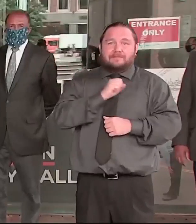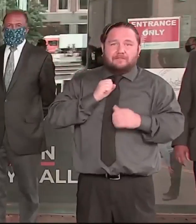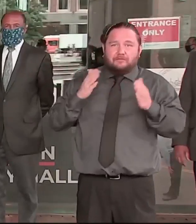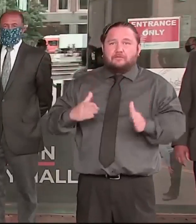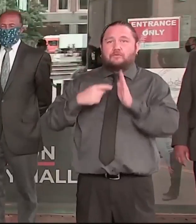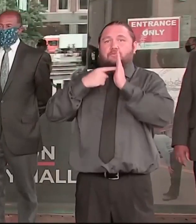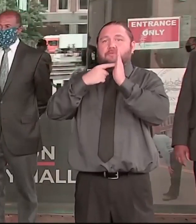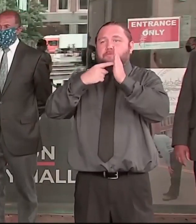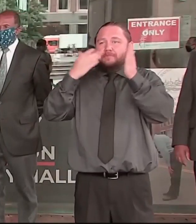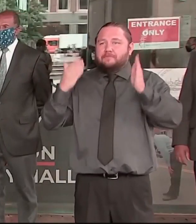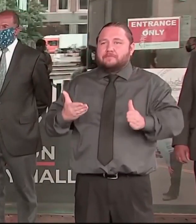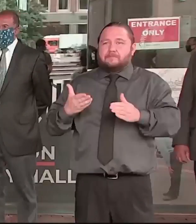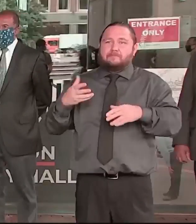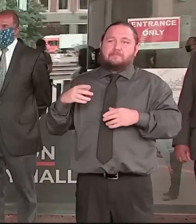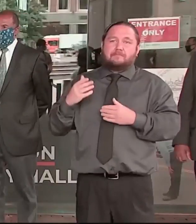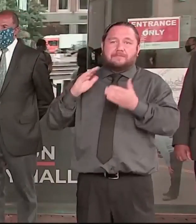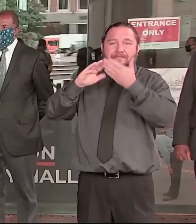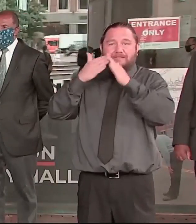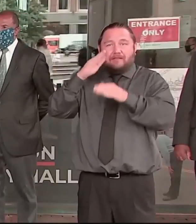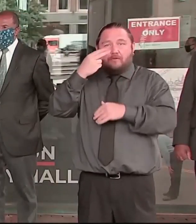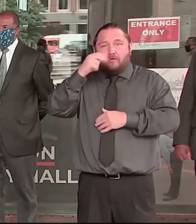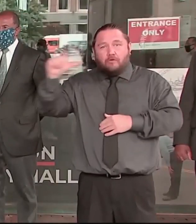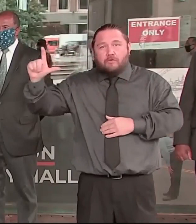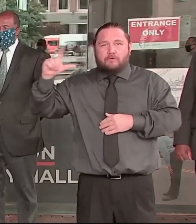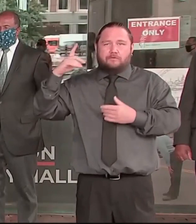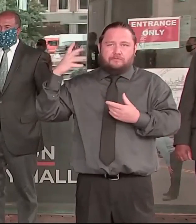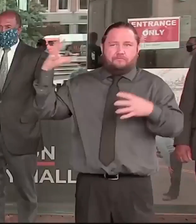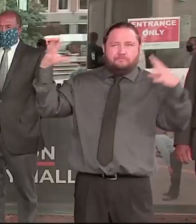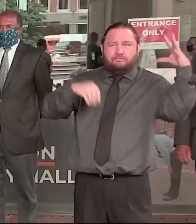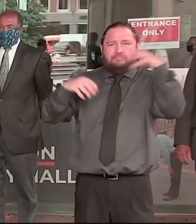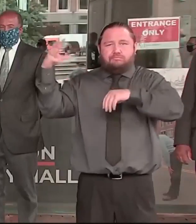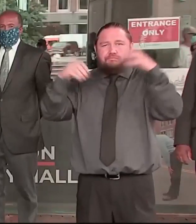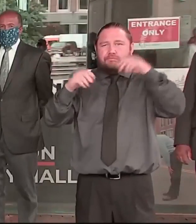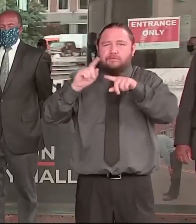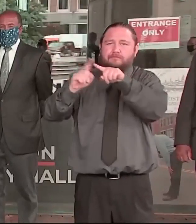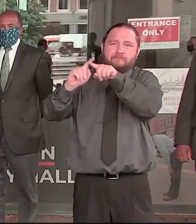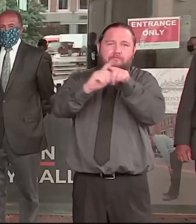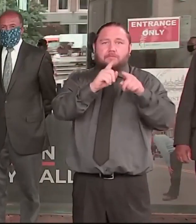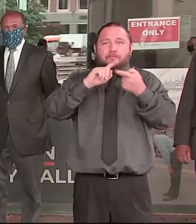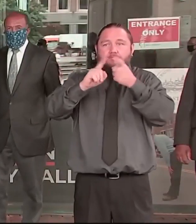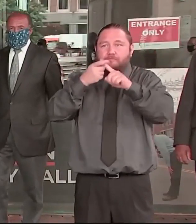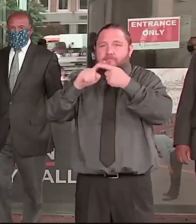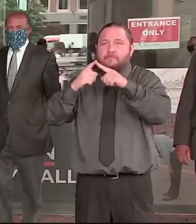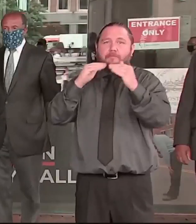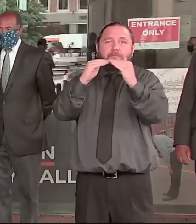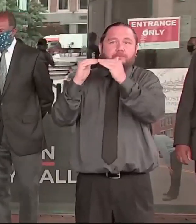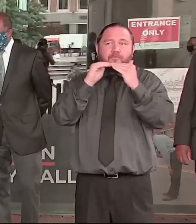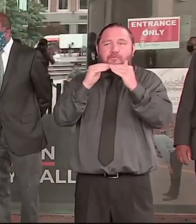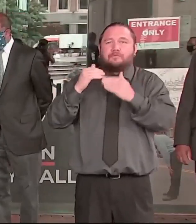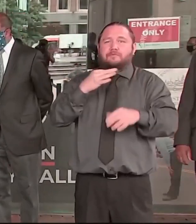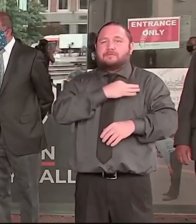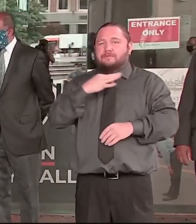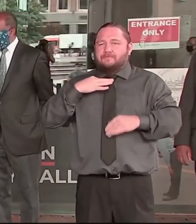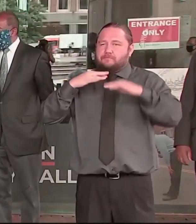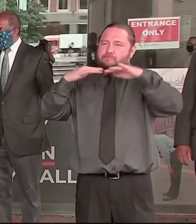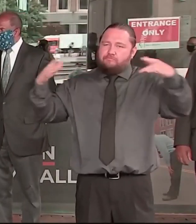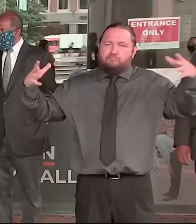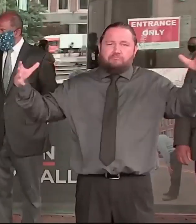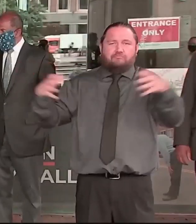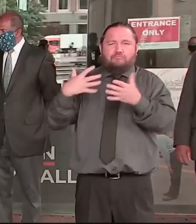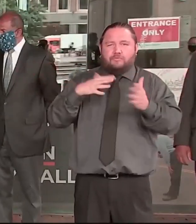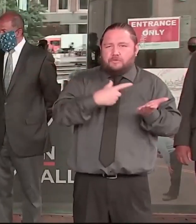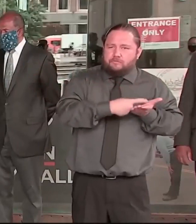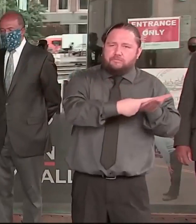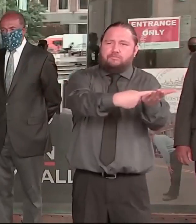Friends and former colleagues who have been reaching out to me every single day over the last two weeks. And to the Boston Police Officers of Color,